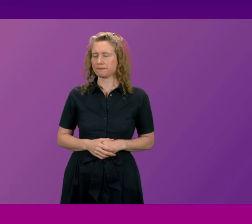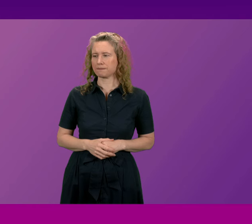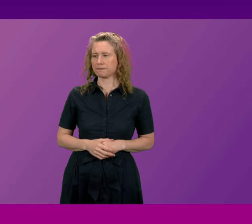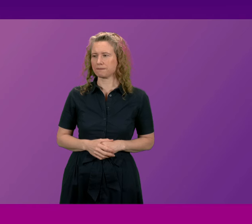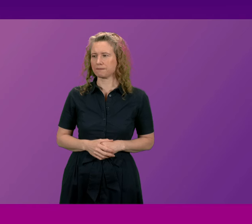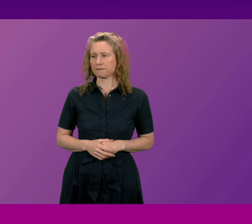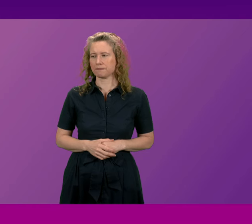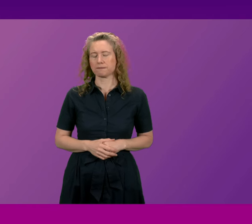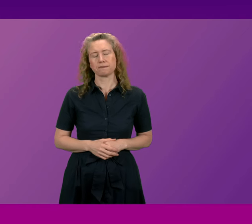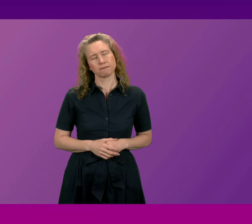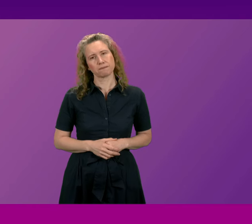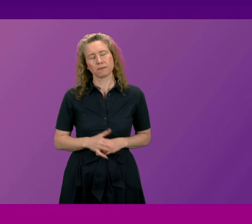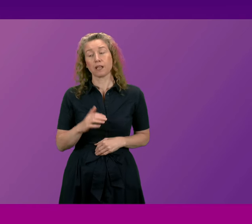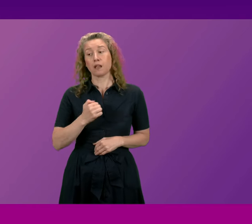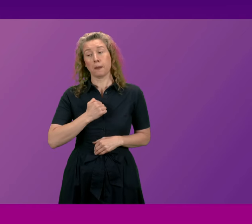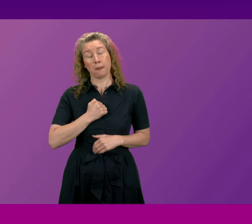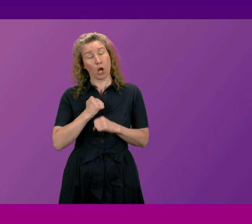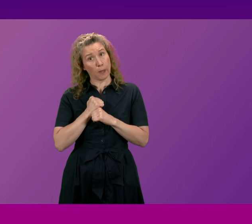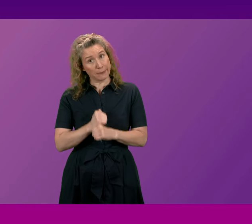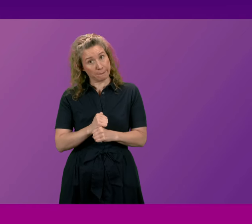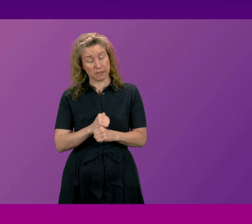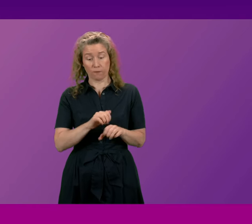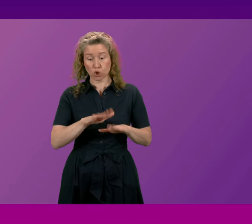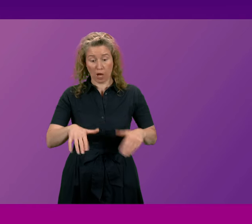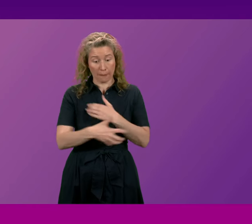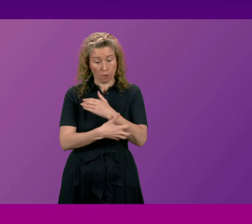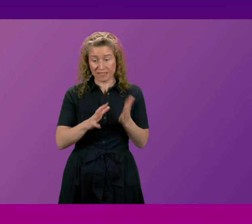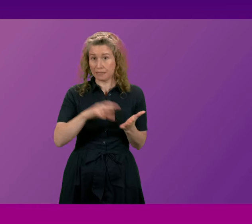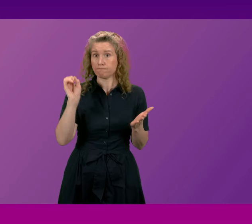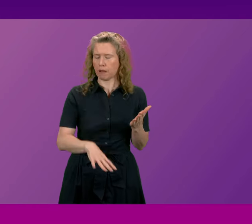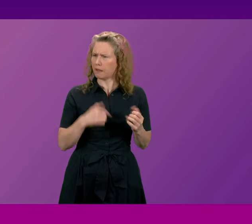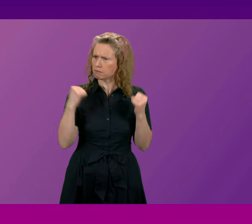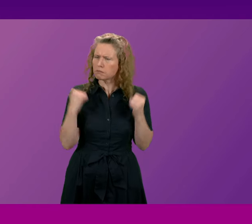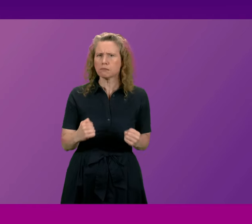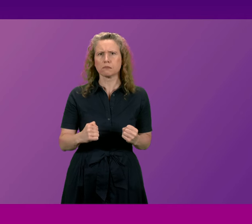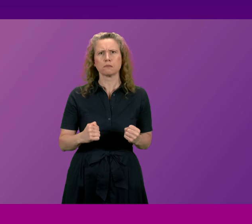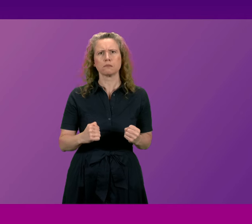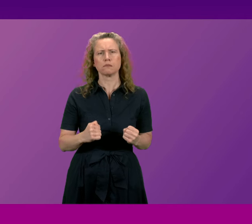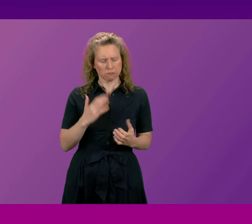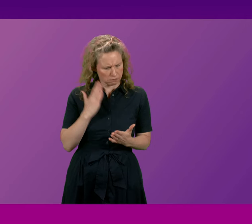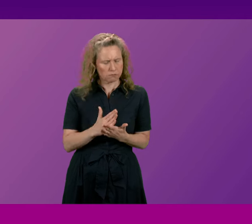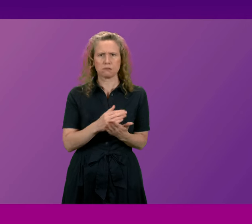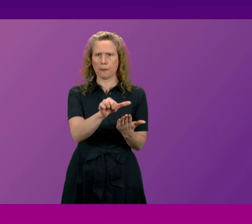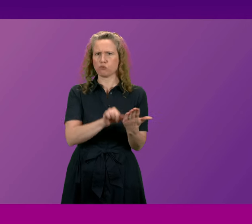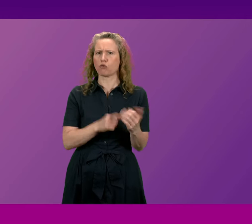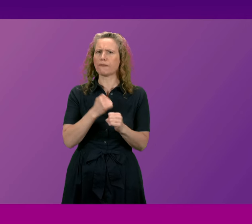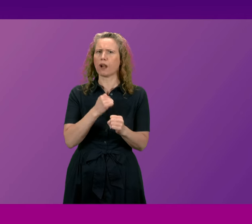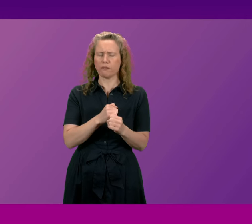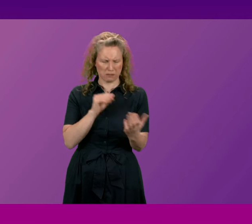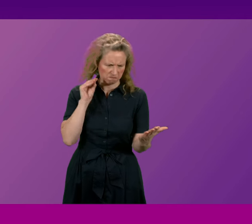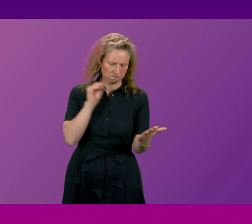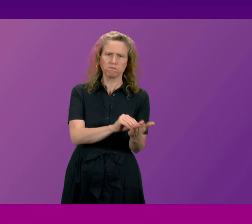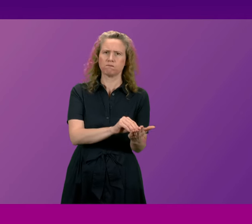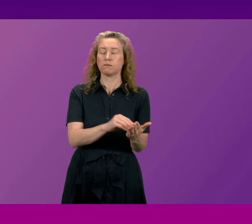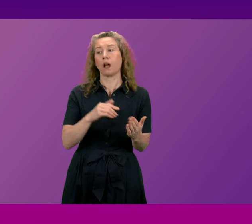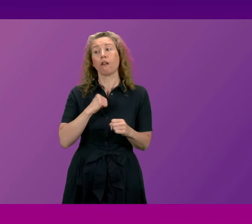President officer my commitment to eradicating child poverty is steadfast in this programme for government and the government